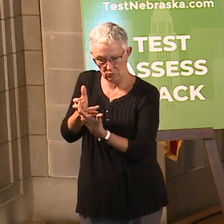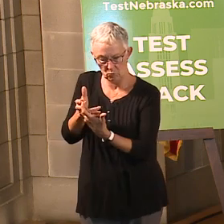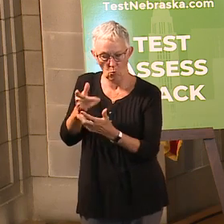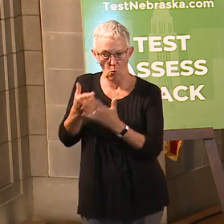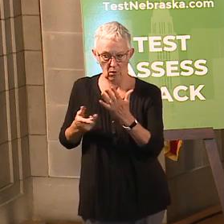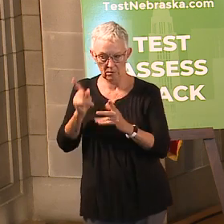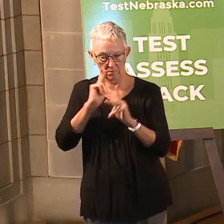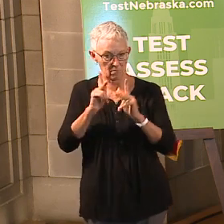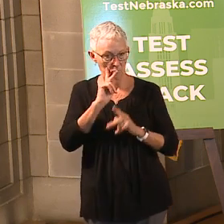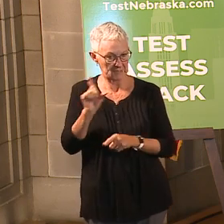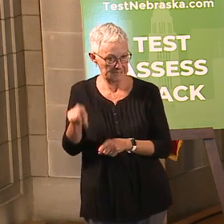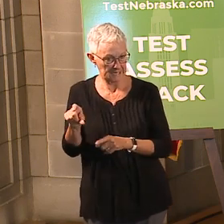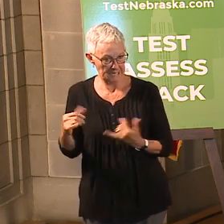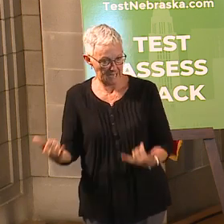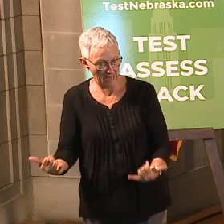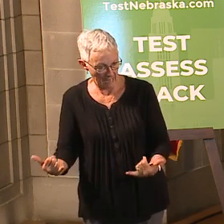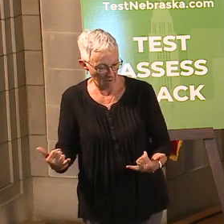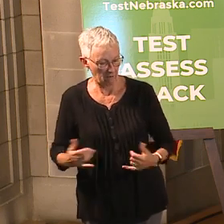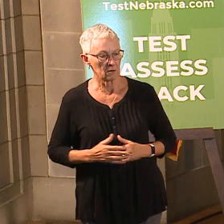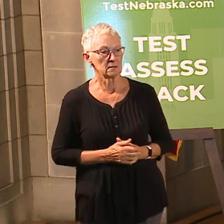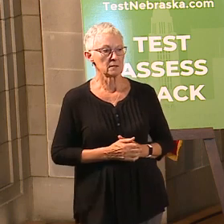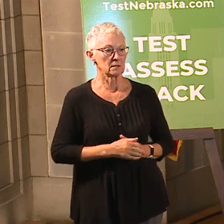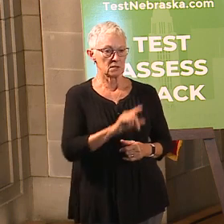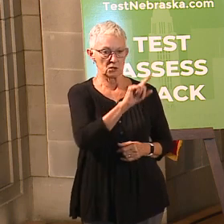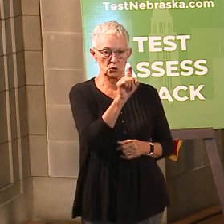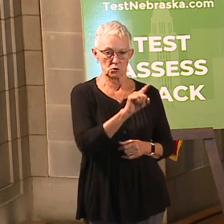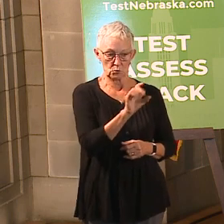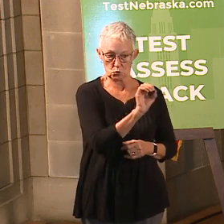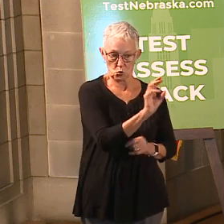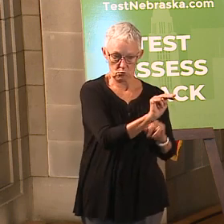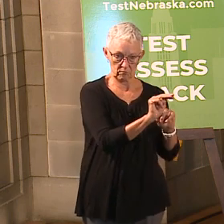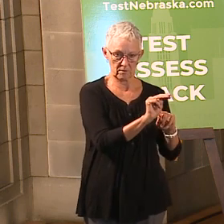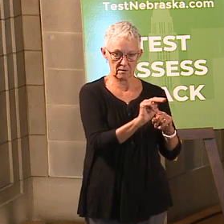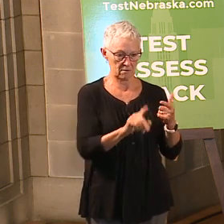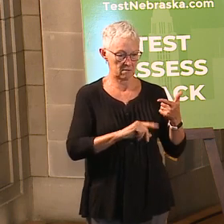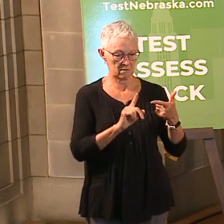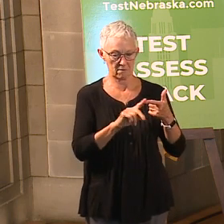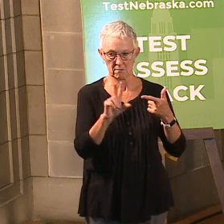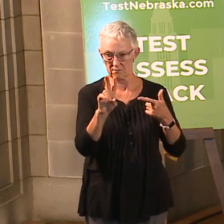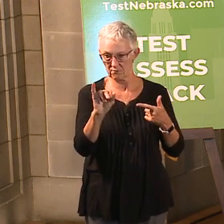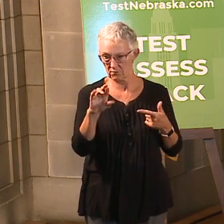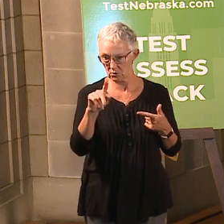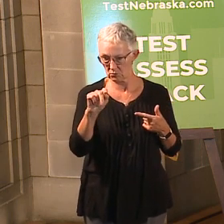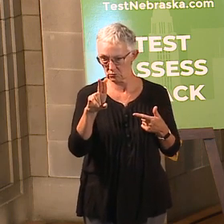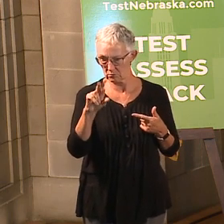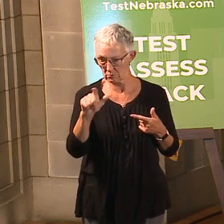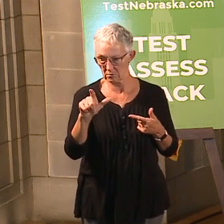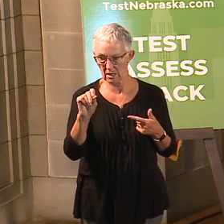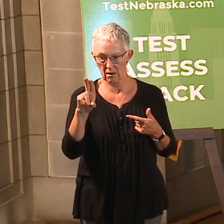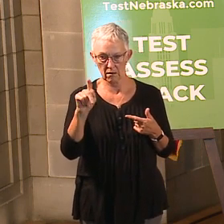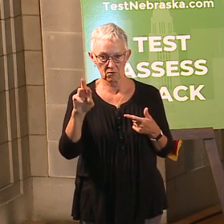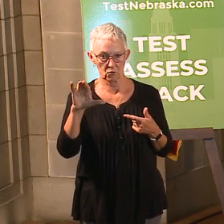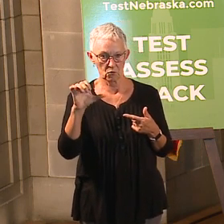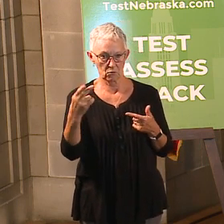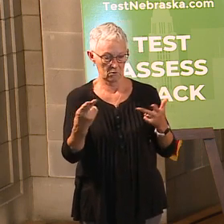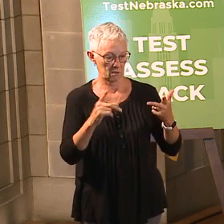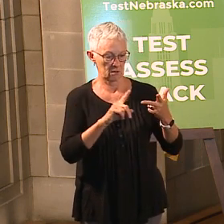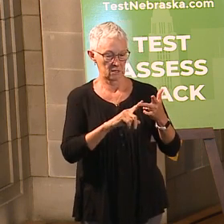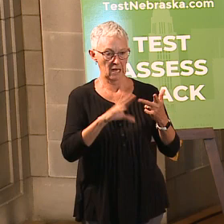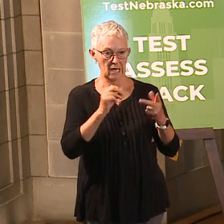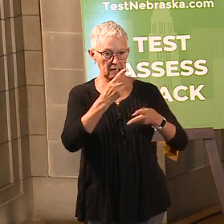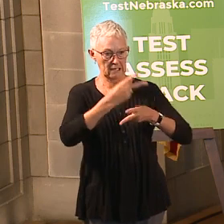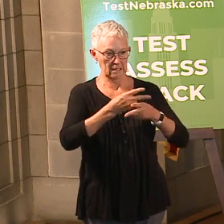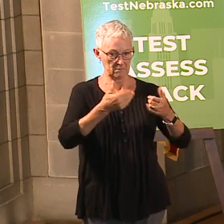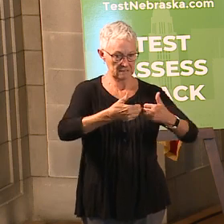stakeholders. Zoom, virtual outreach, and social distancing have become our new normal, but we're making it work.